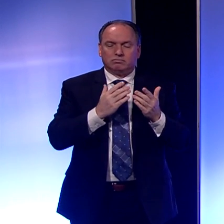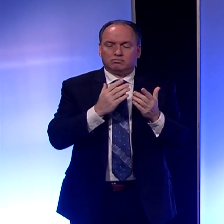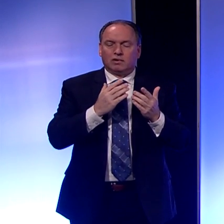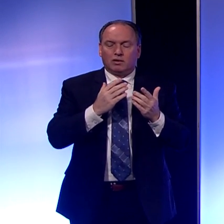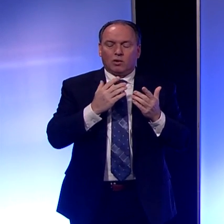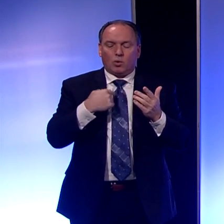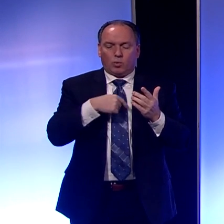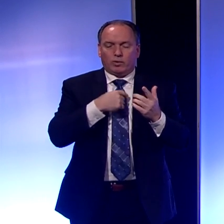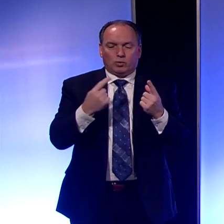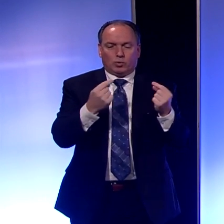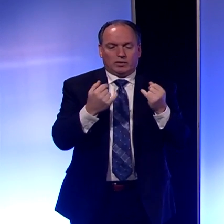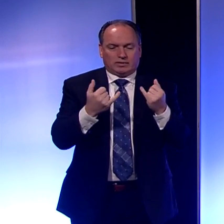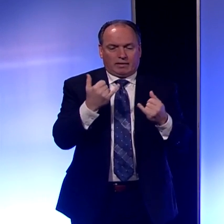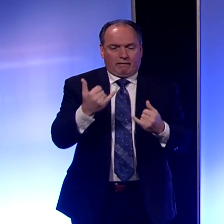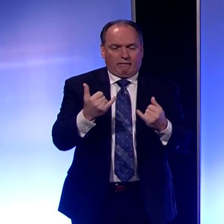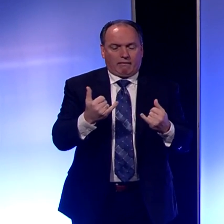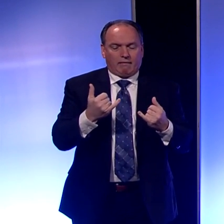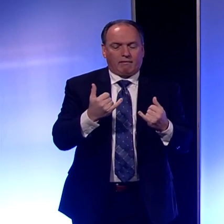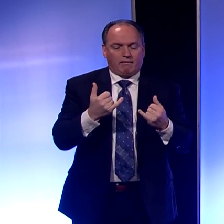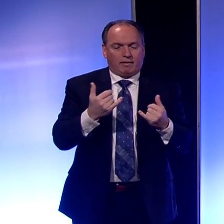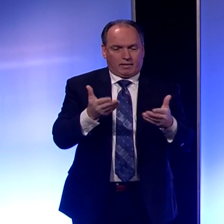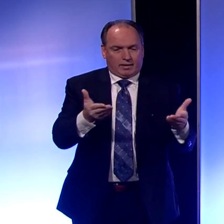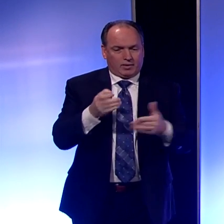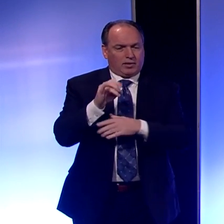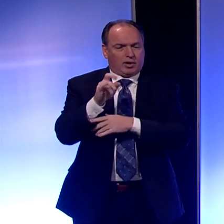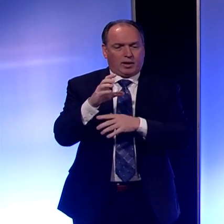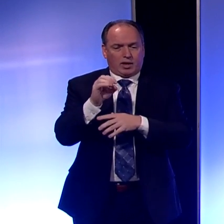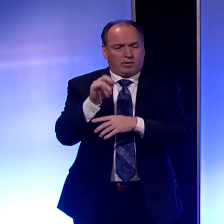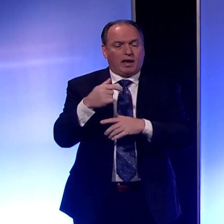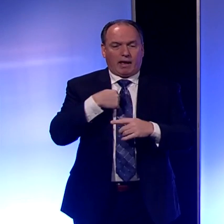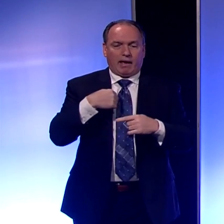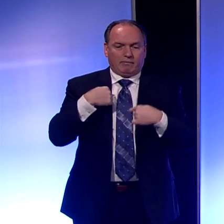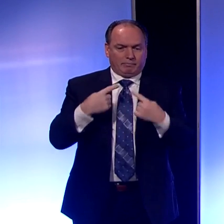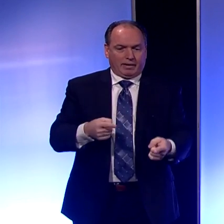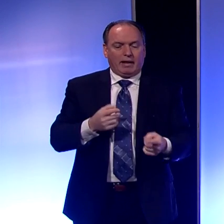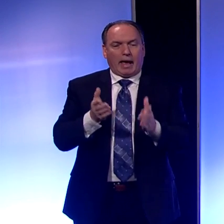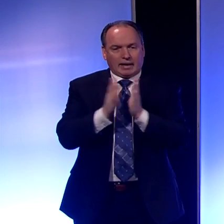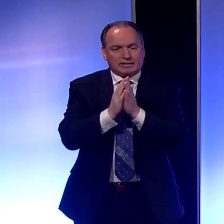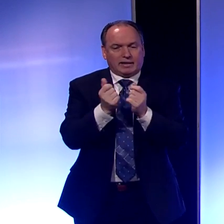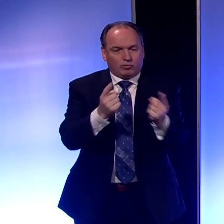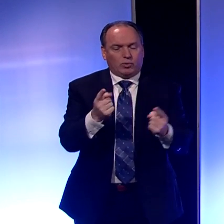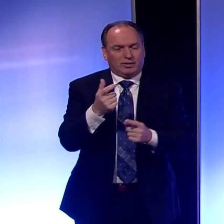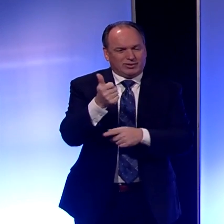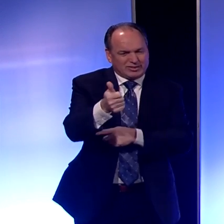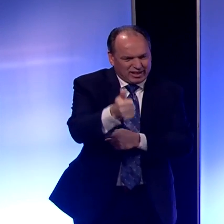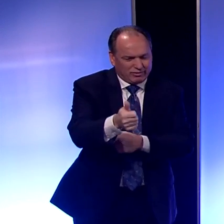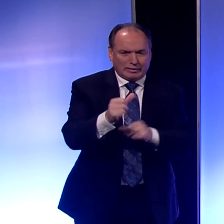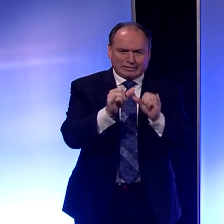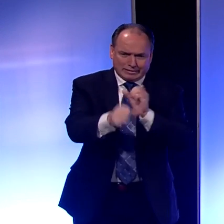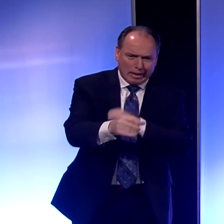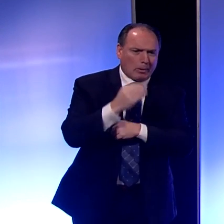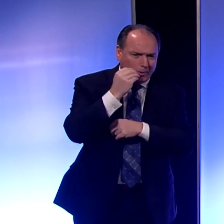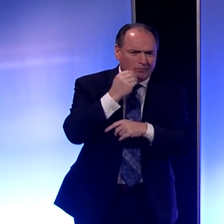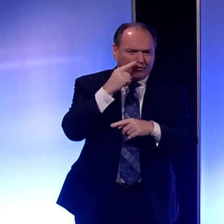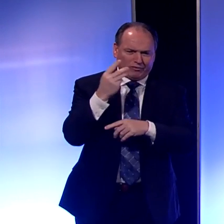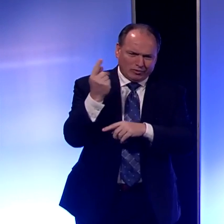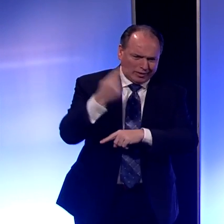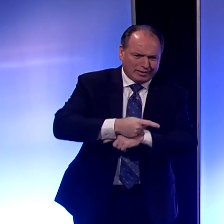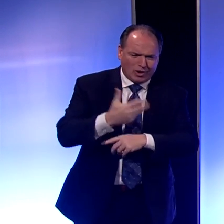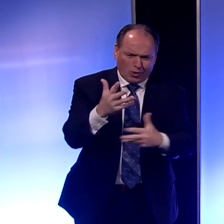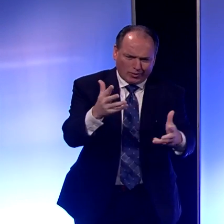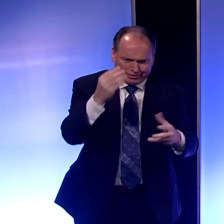I am doing today. This is actually what I have been asking everyone to do for quite a few days now,